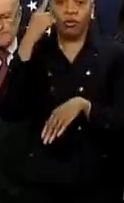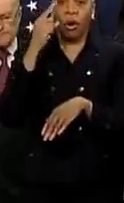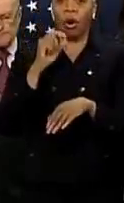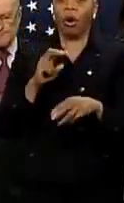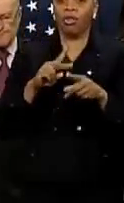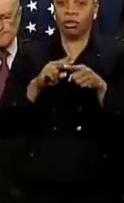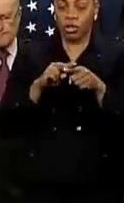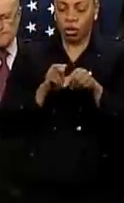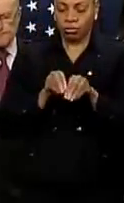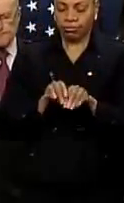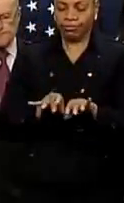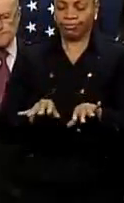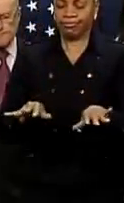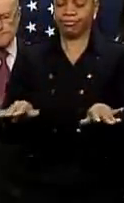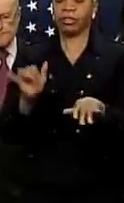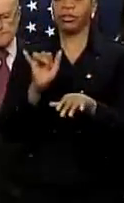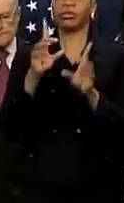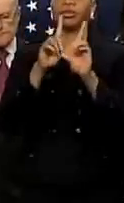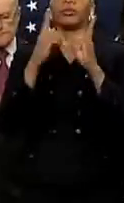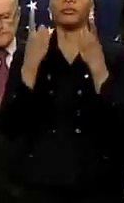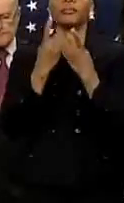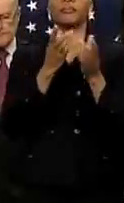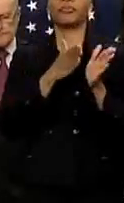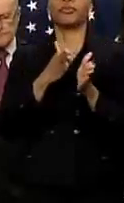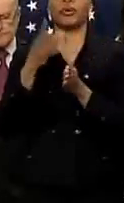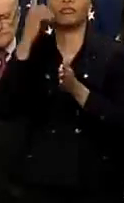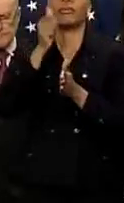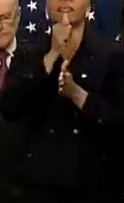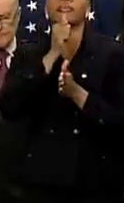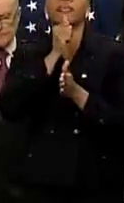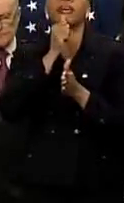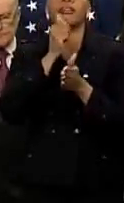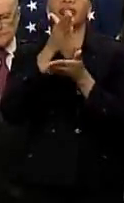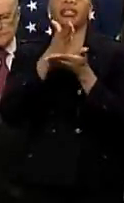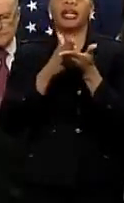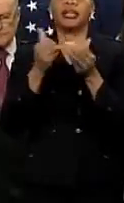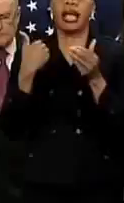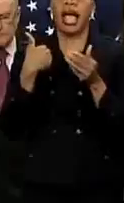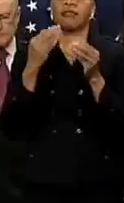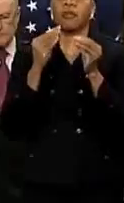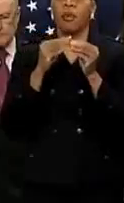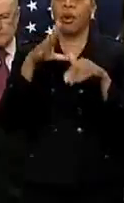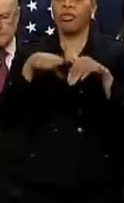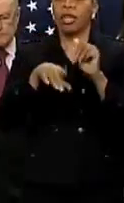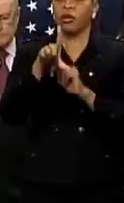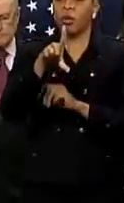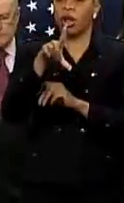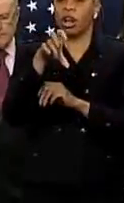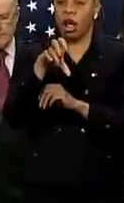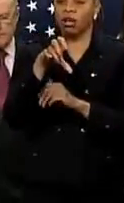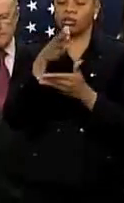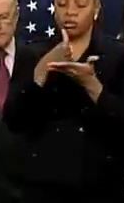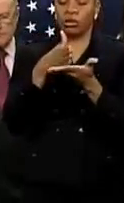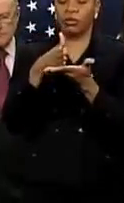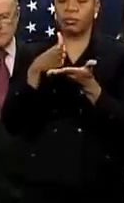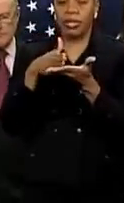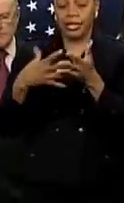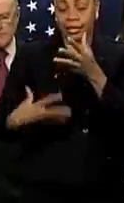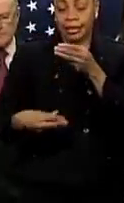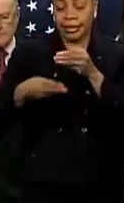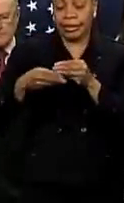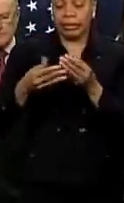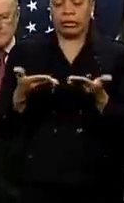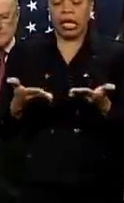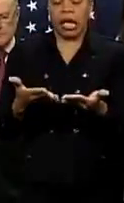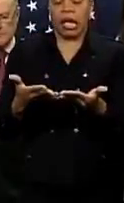department has made arrangements with private sector contractors to pull in more than 100 pieces of additional heavy equipment for cleaning